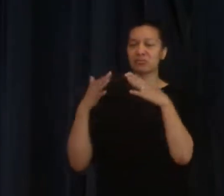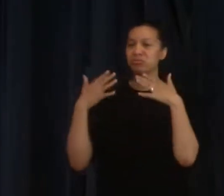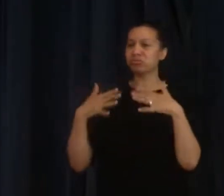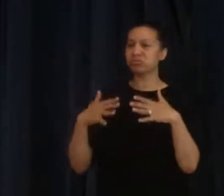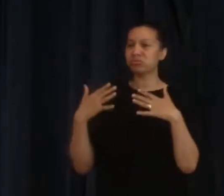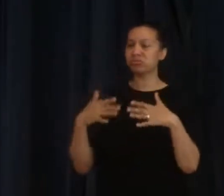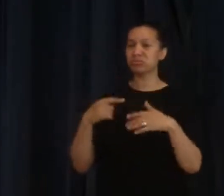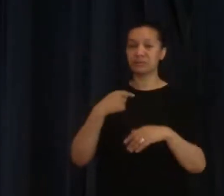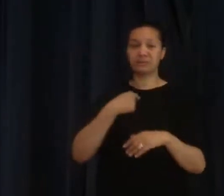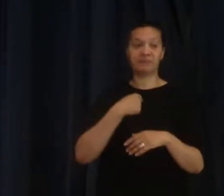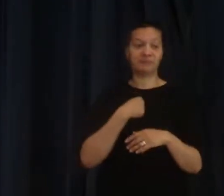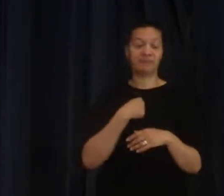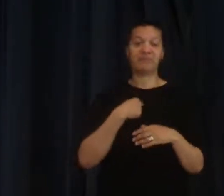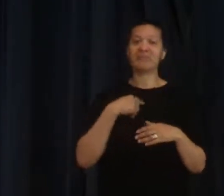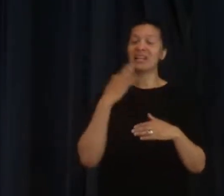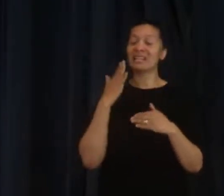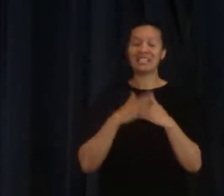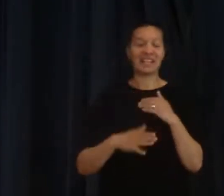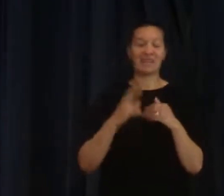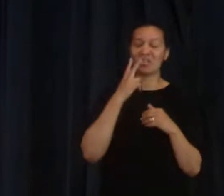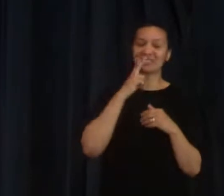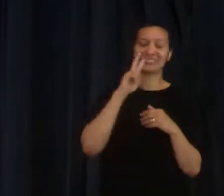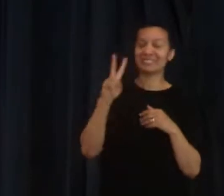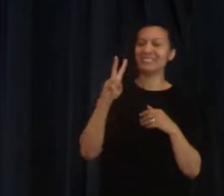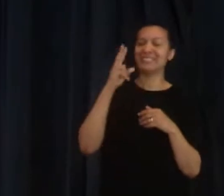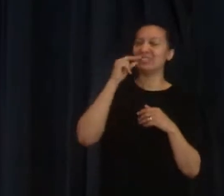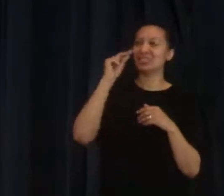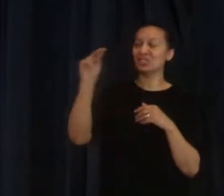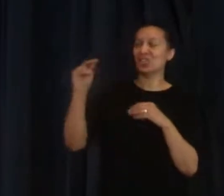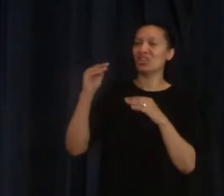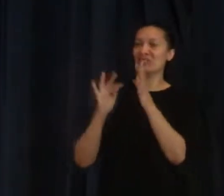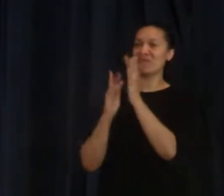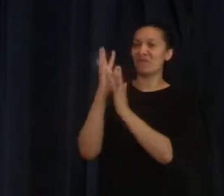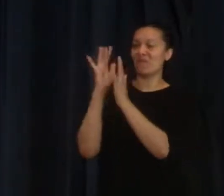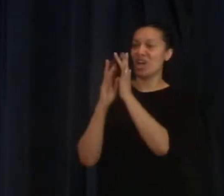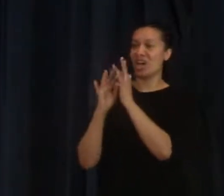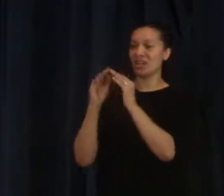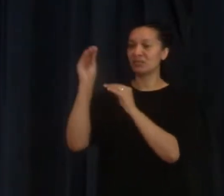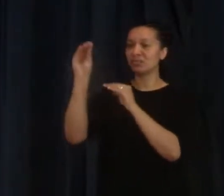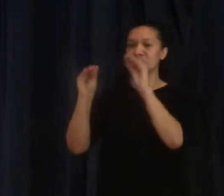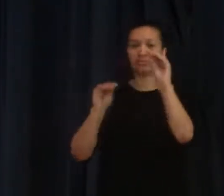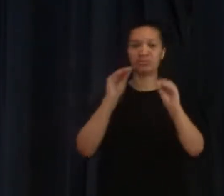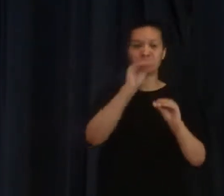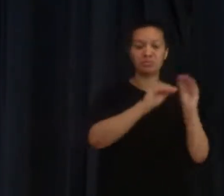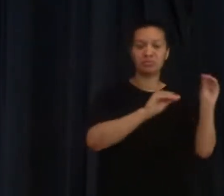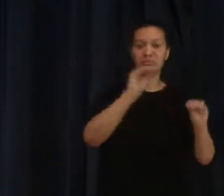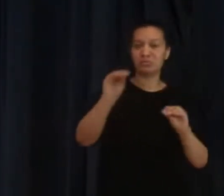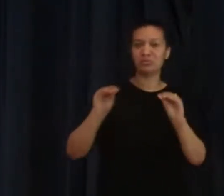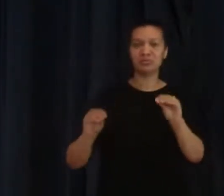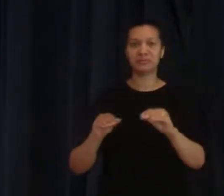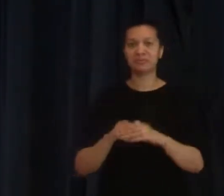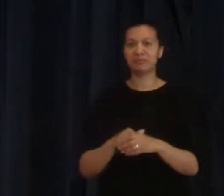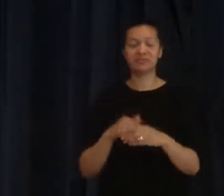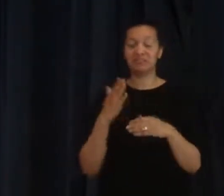happen. I've never seen tongues of fire resting on people's head or heads.